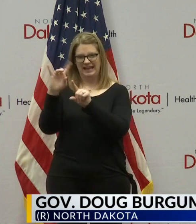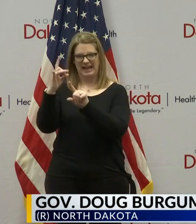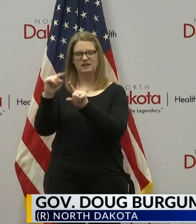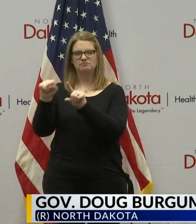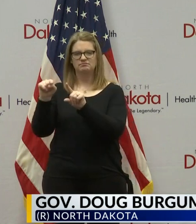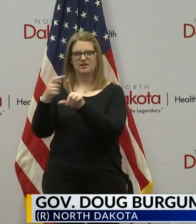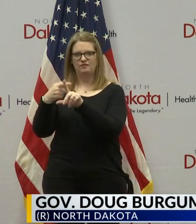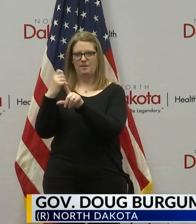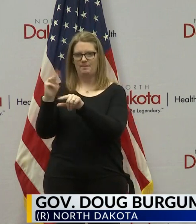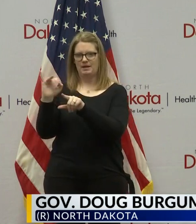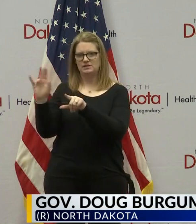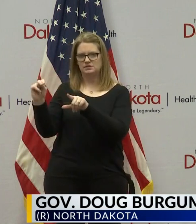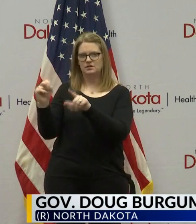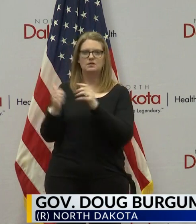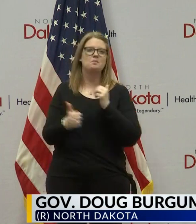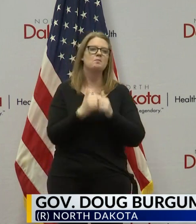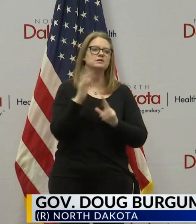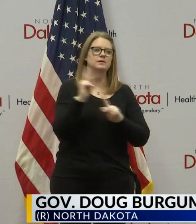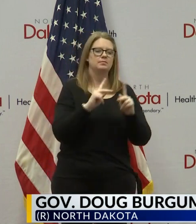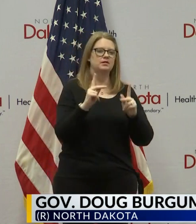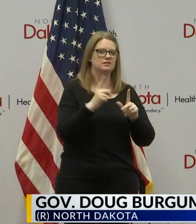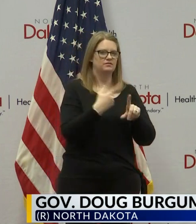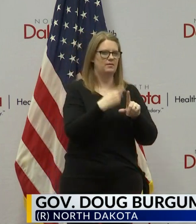majority right now appear to be North Dakota.